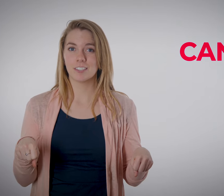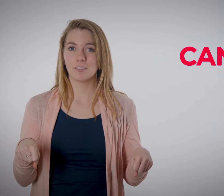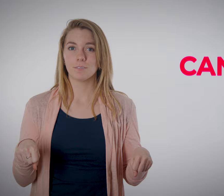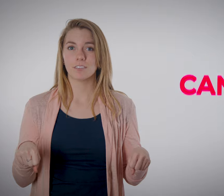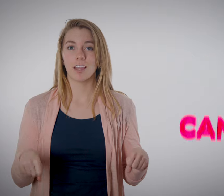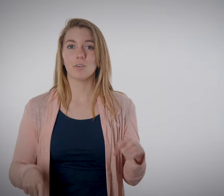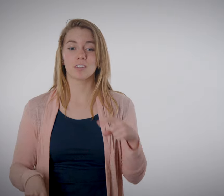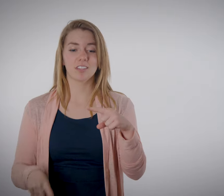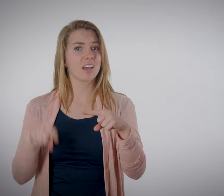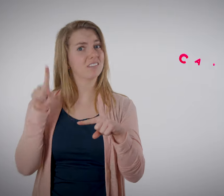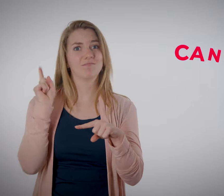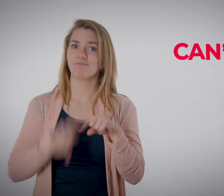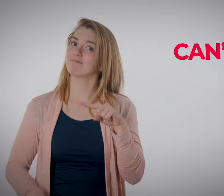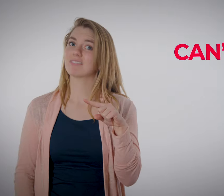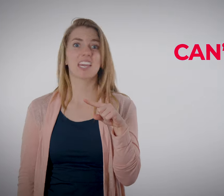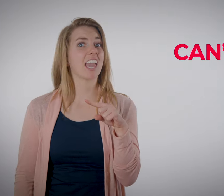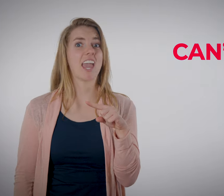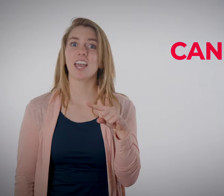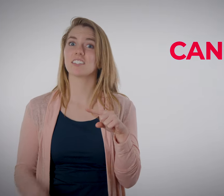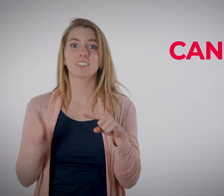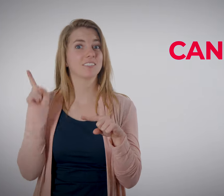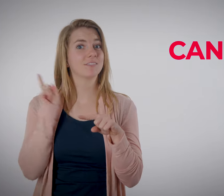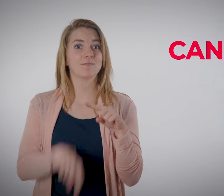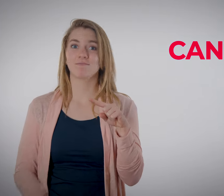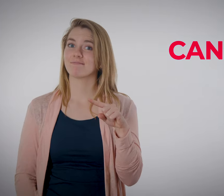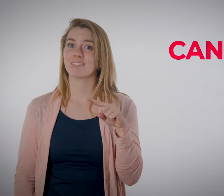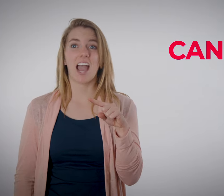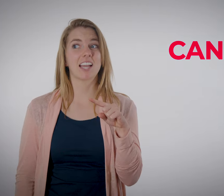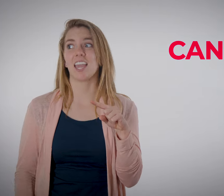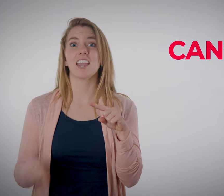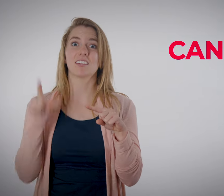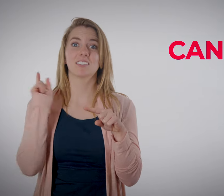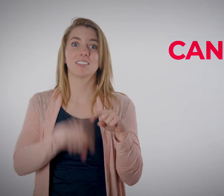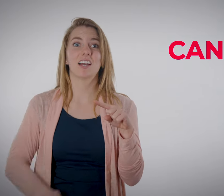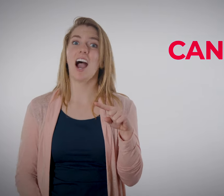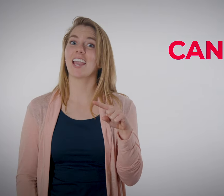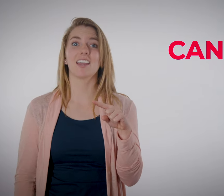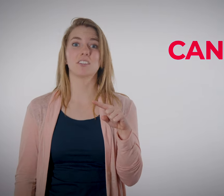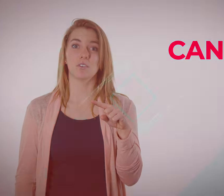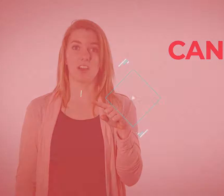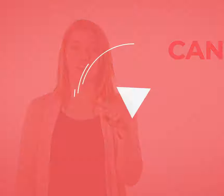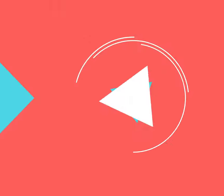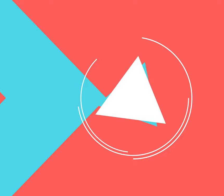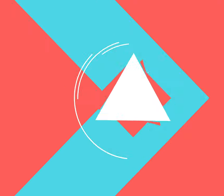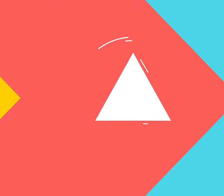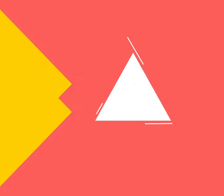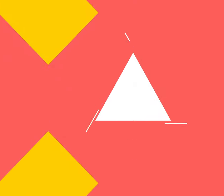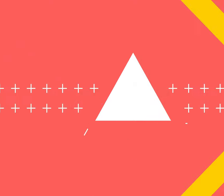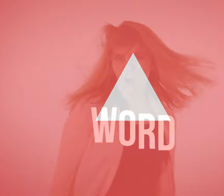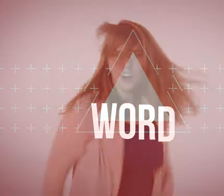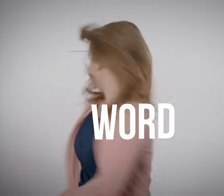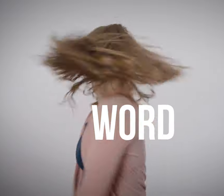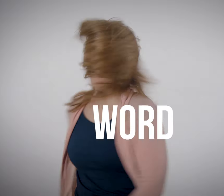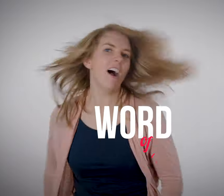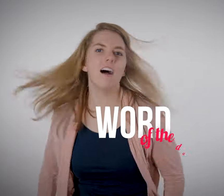And you can say, can't. I can't. I can't do that. Word. Of.